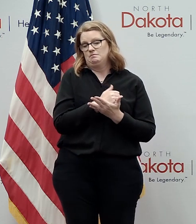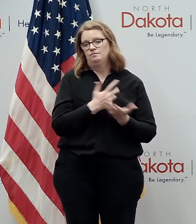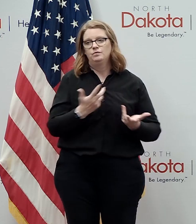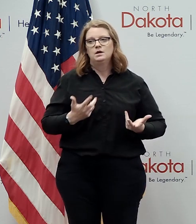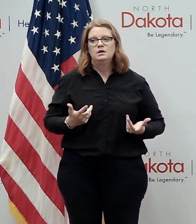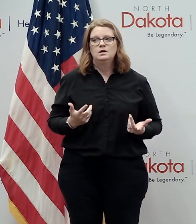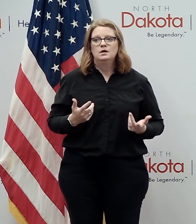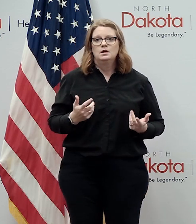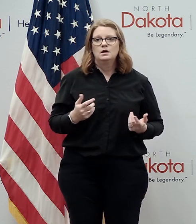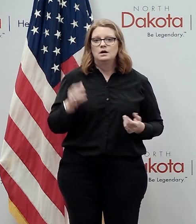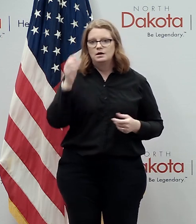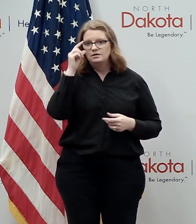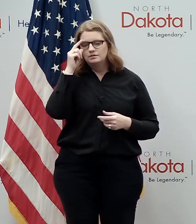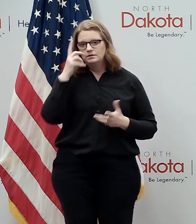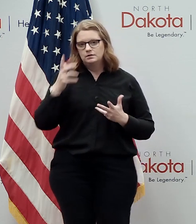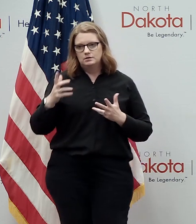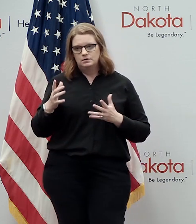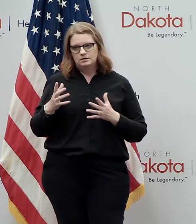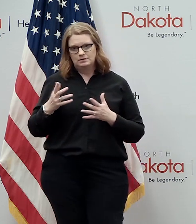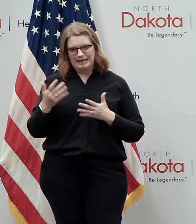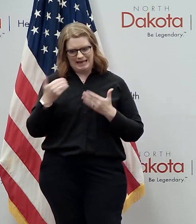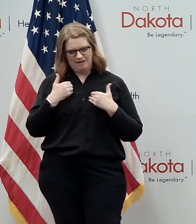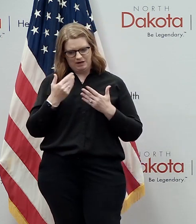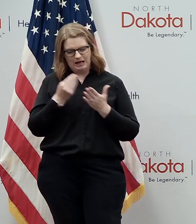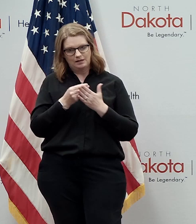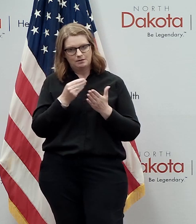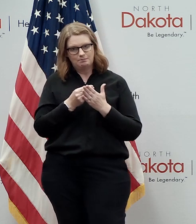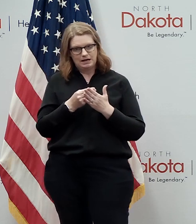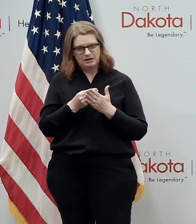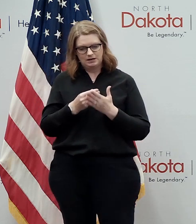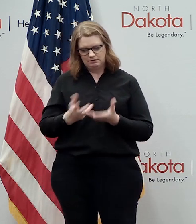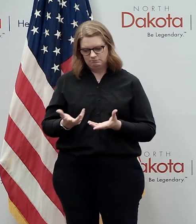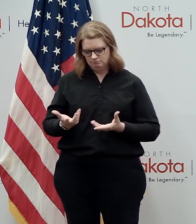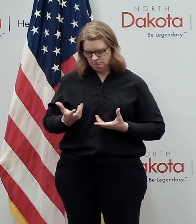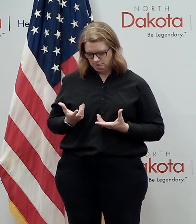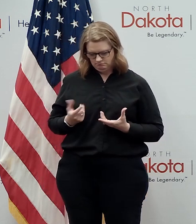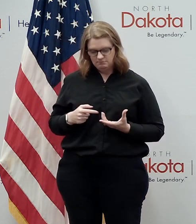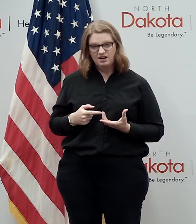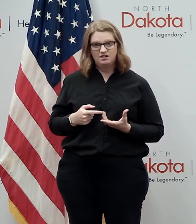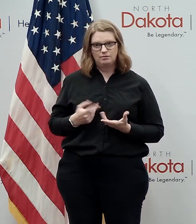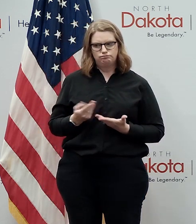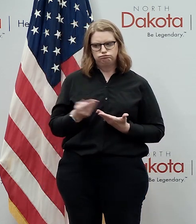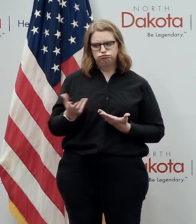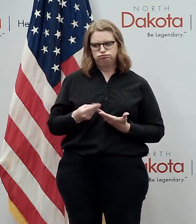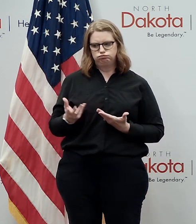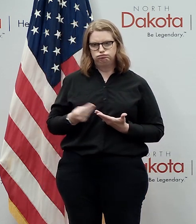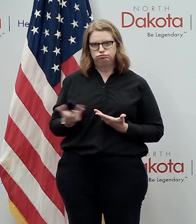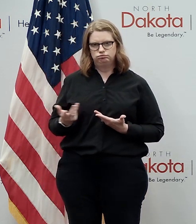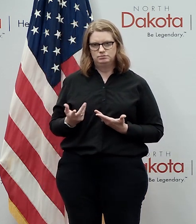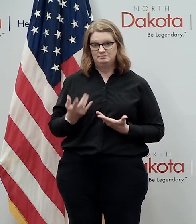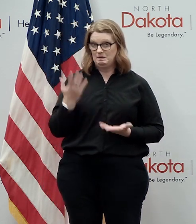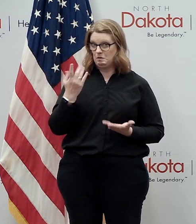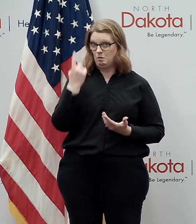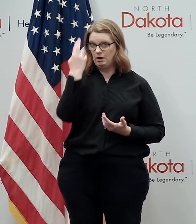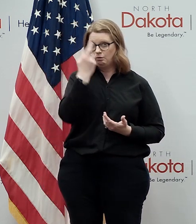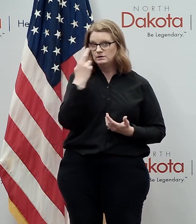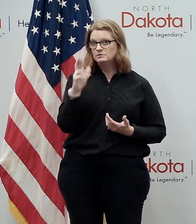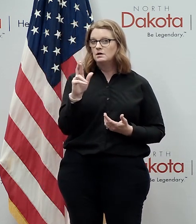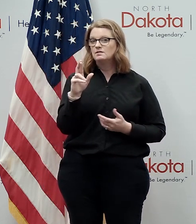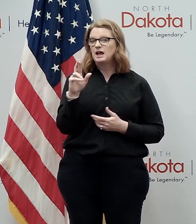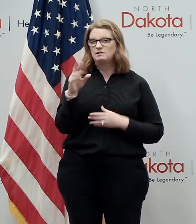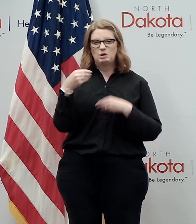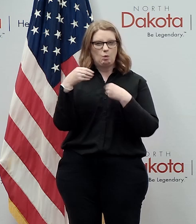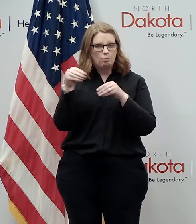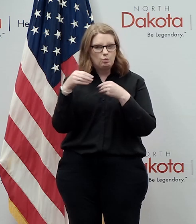From a consumer spending standpoint, having all that money in someone's pocket is not a bad thing. That could be one of the reasons why retail sales are so strong right